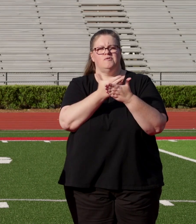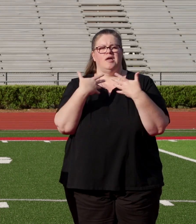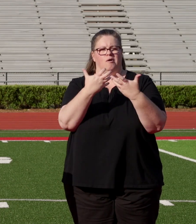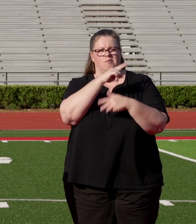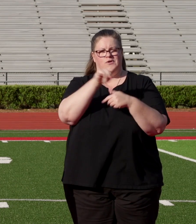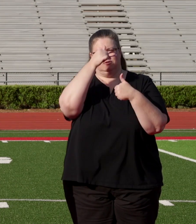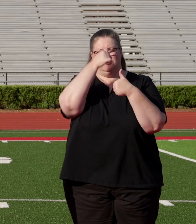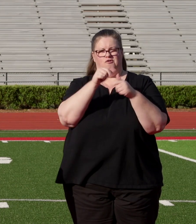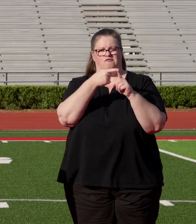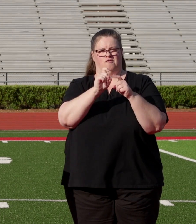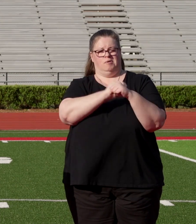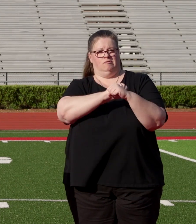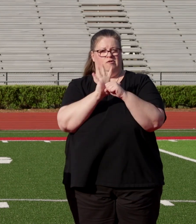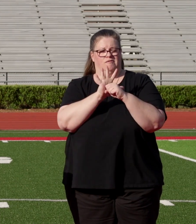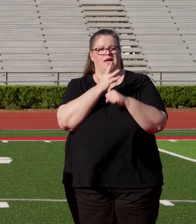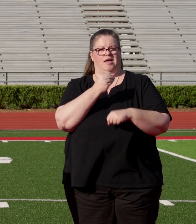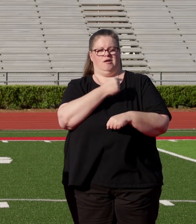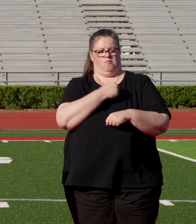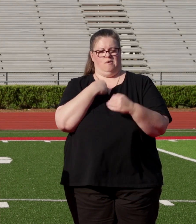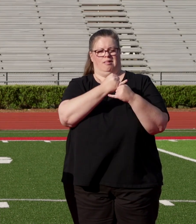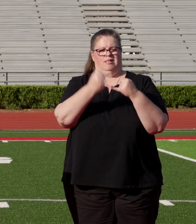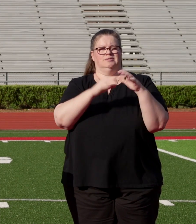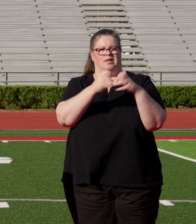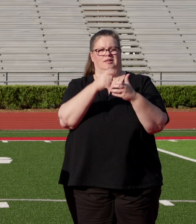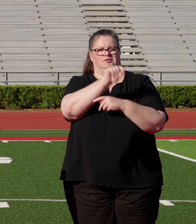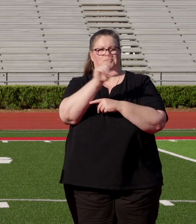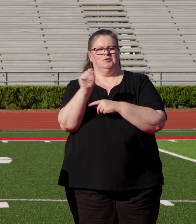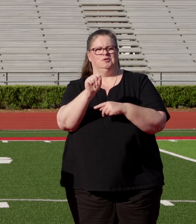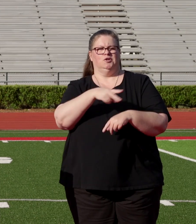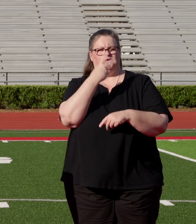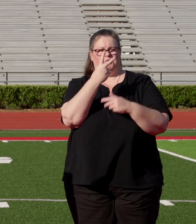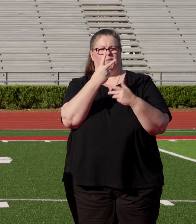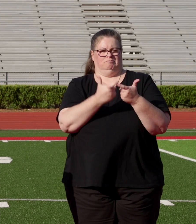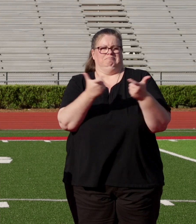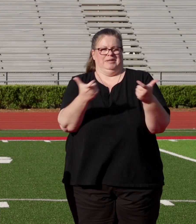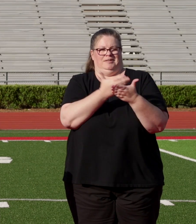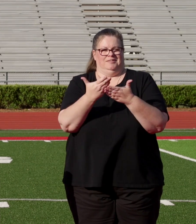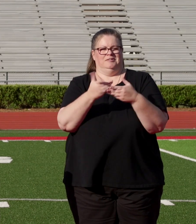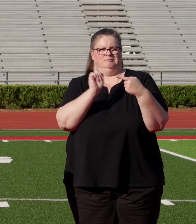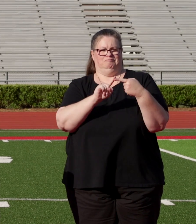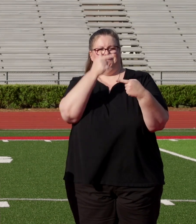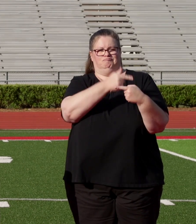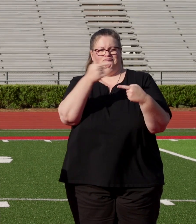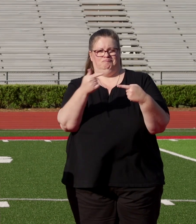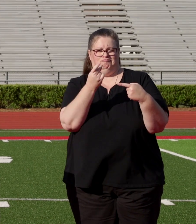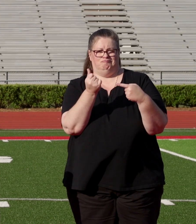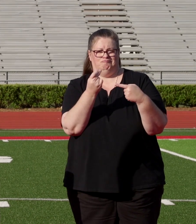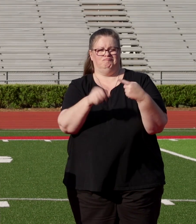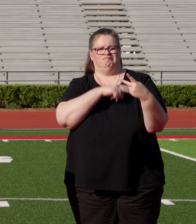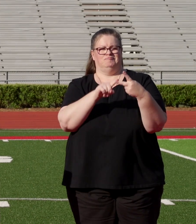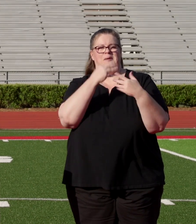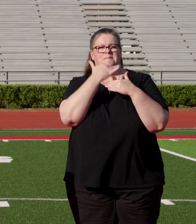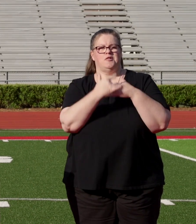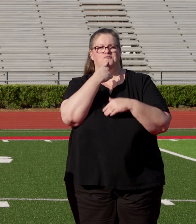remember just from the pandemic, and also me being the last class of 2020. The two big things is we'll always spell our dogs with two G's, and you'll always